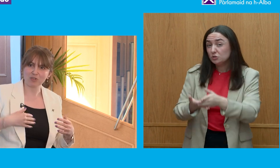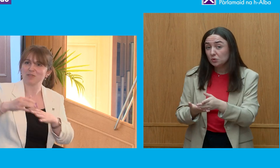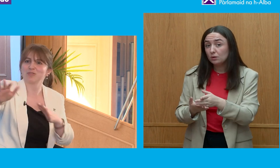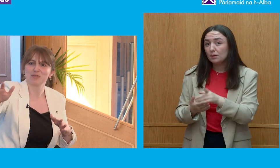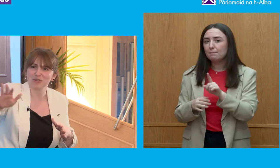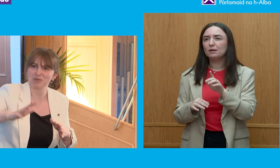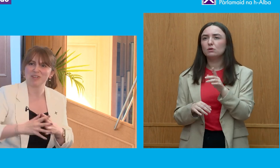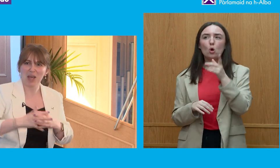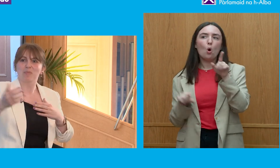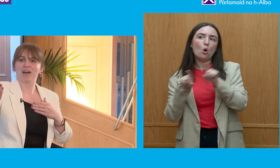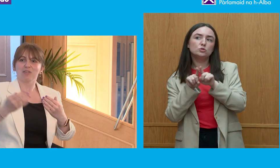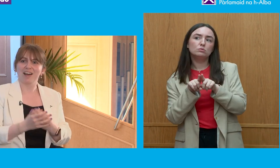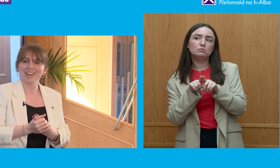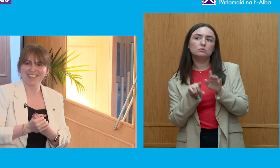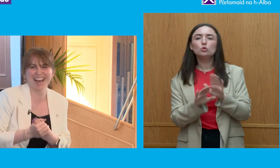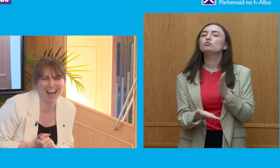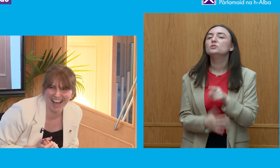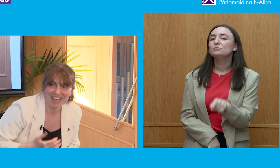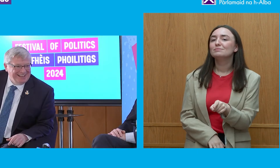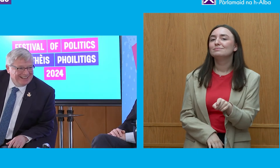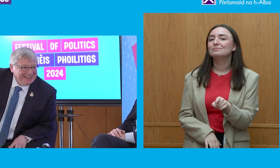trust you. Sorry, not you personally. Right?